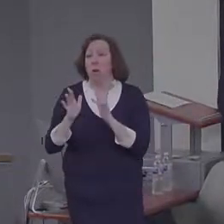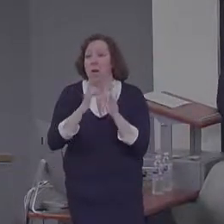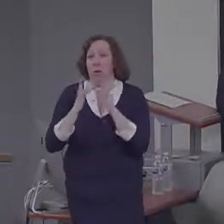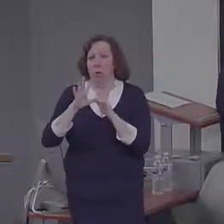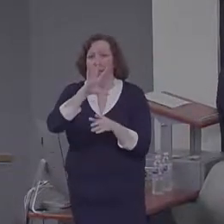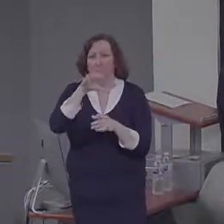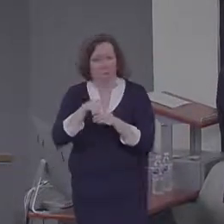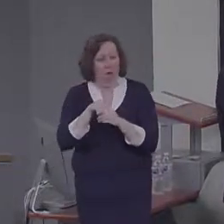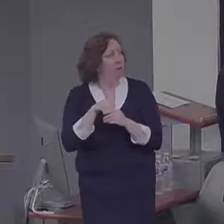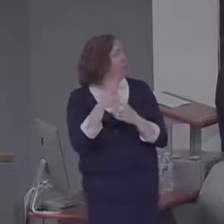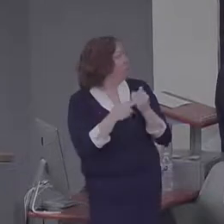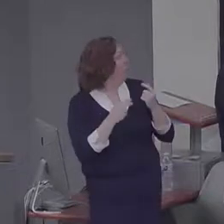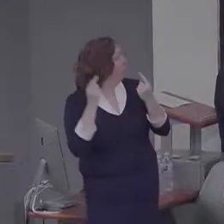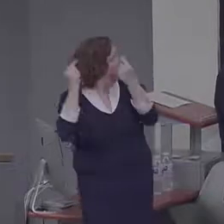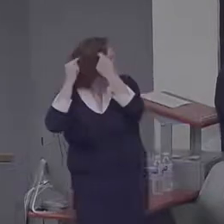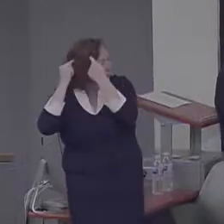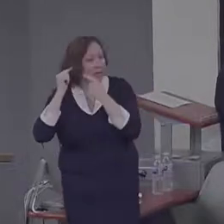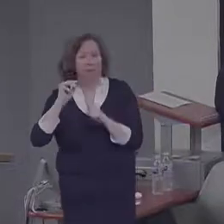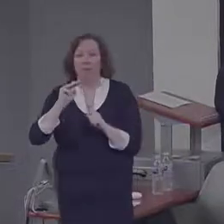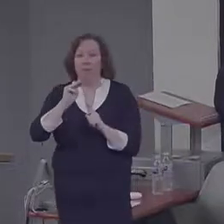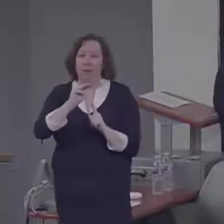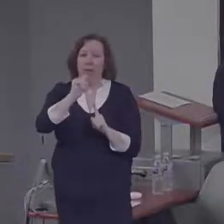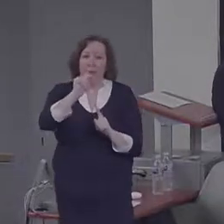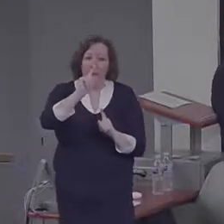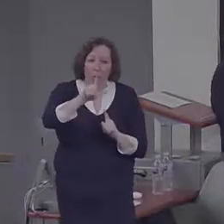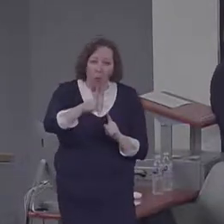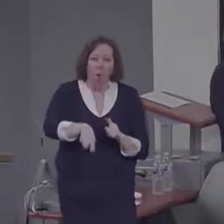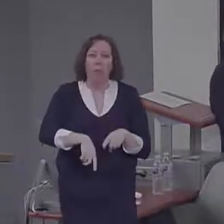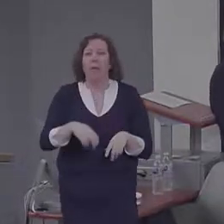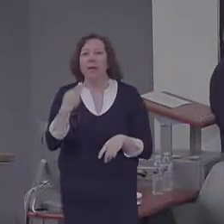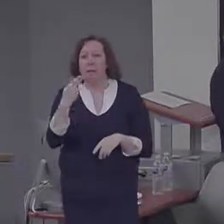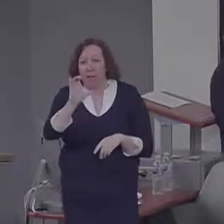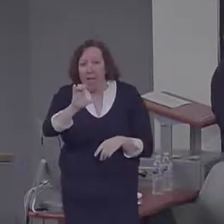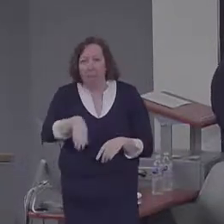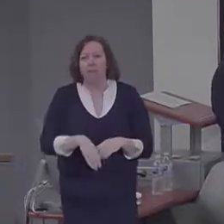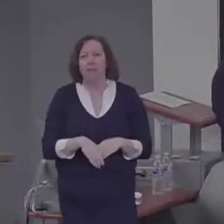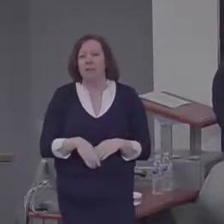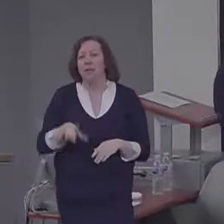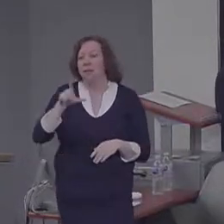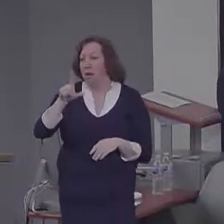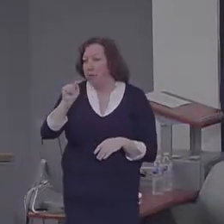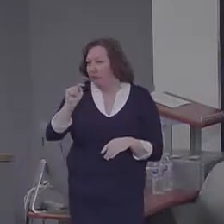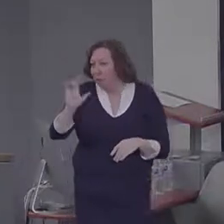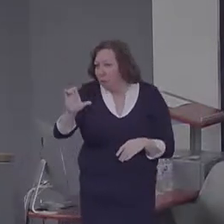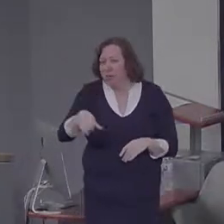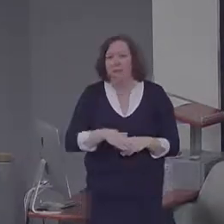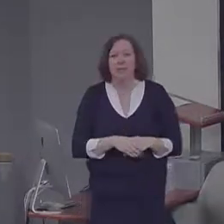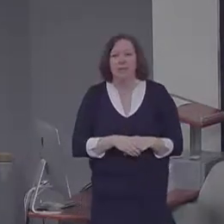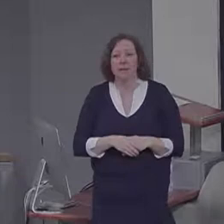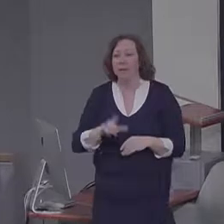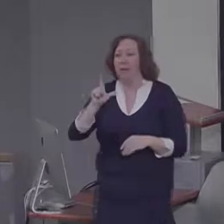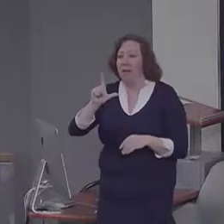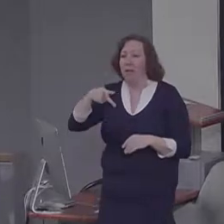you, as well as the medial temporal lobe, including the hippocampus, lateral temporal cortex, lateral parietal cortex, all